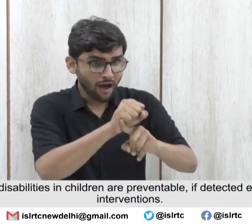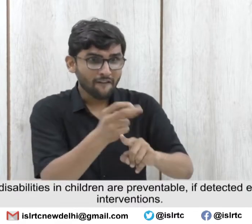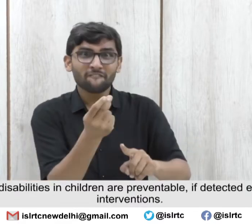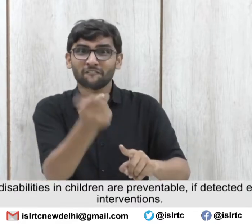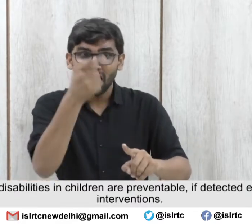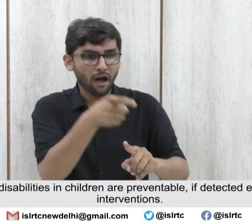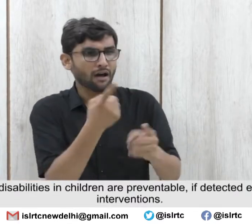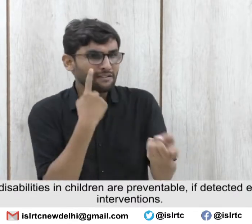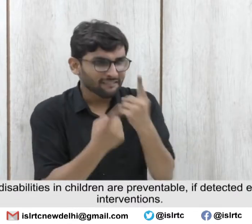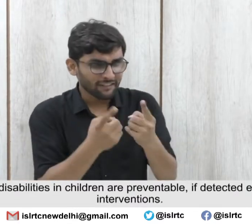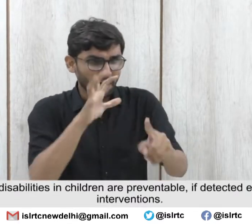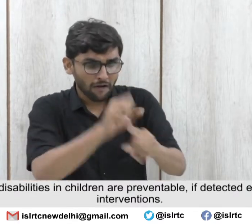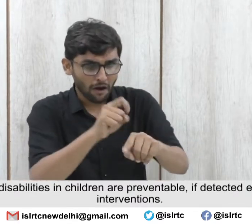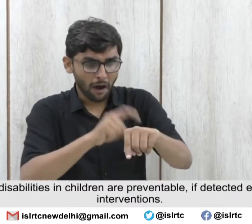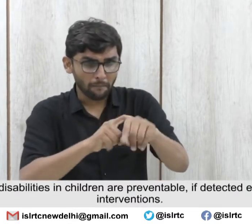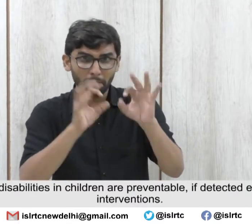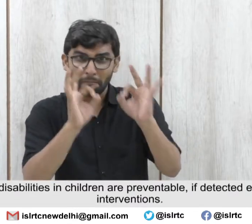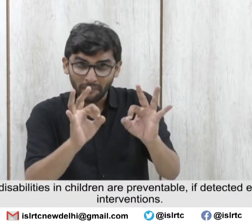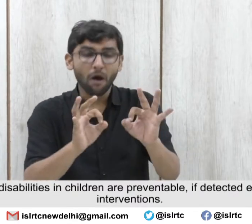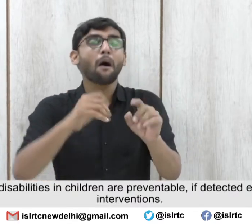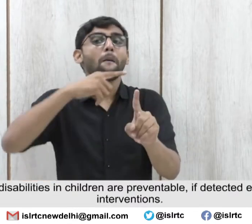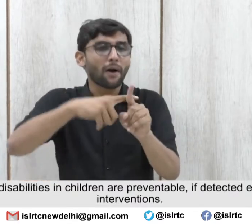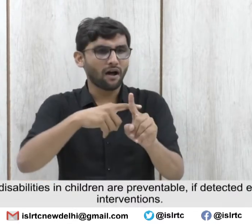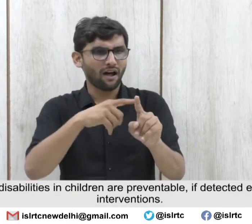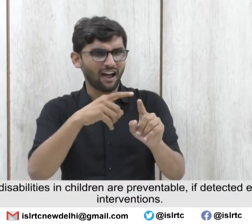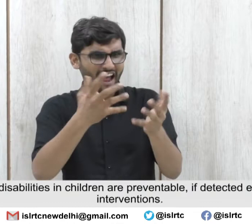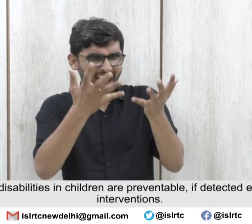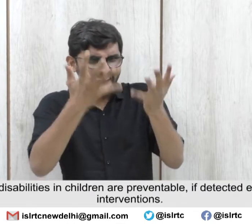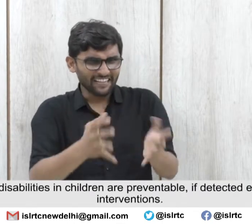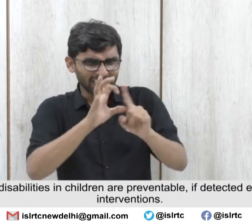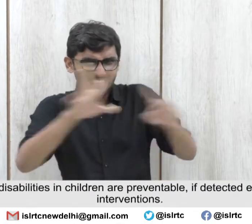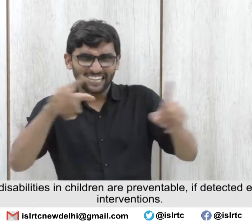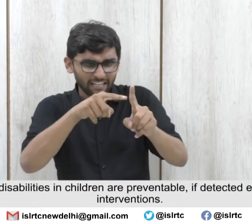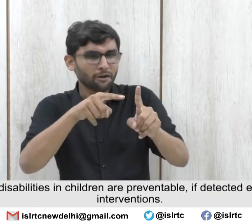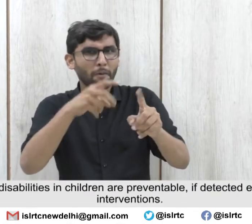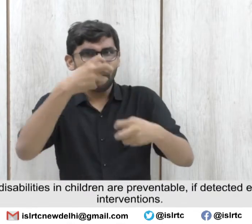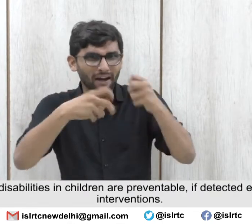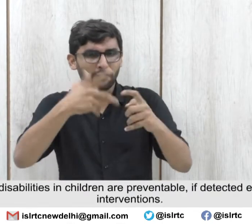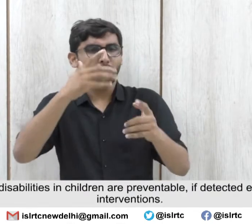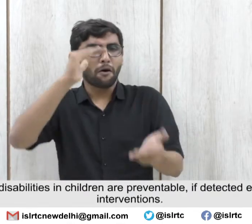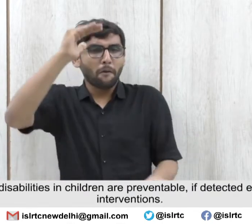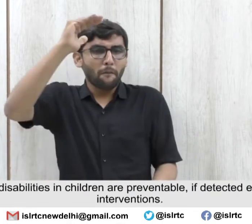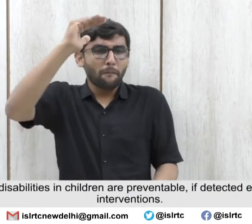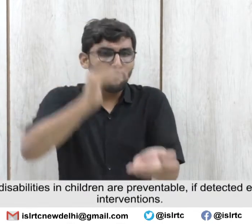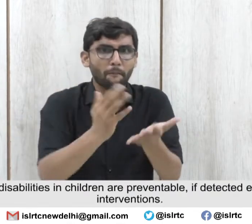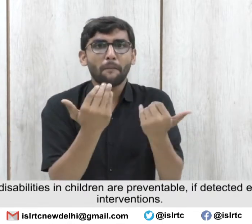preventable if detected early and with